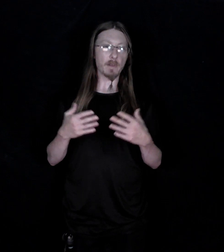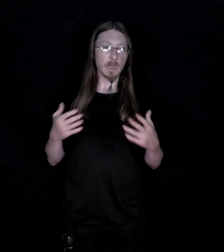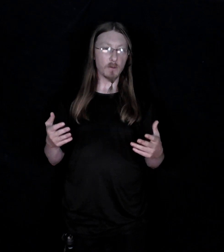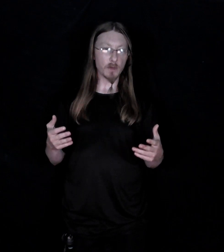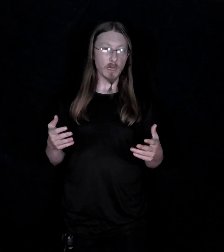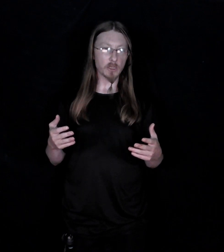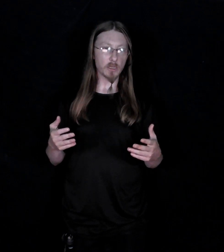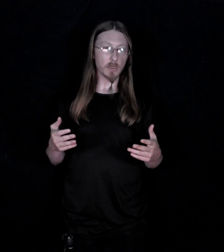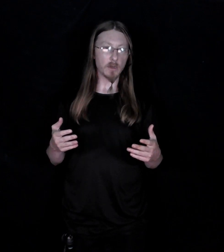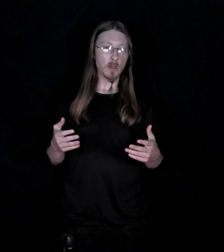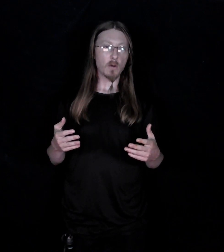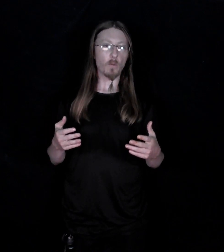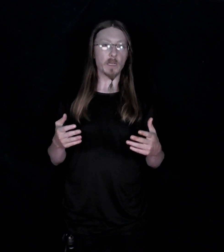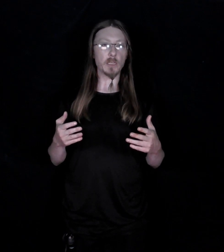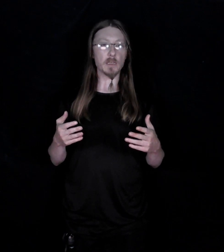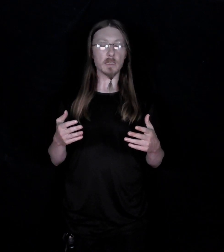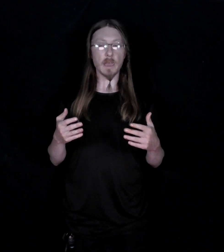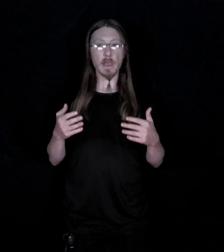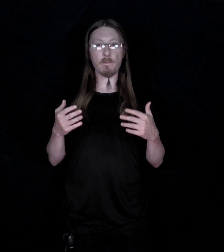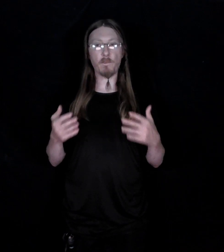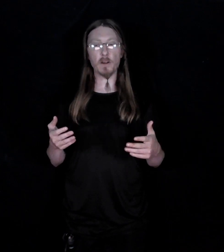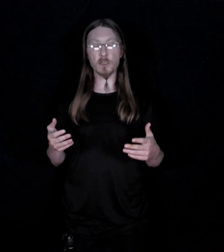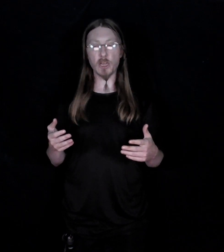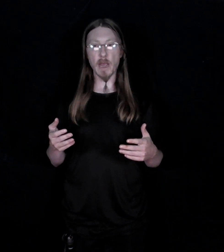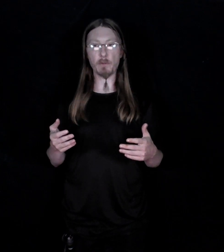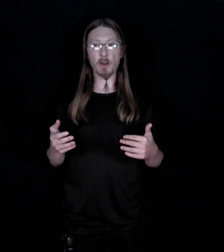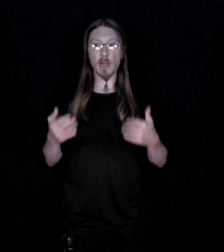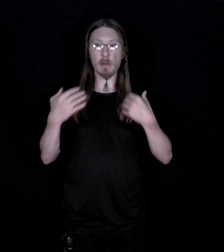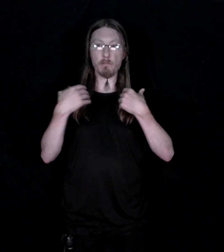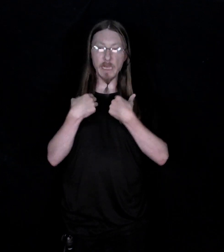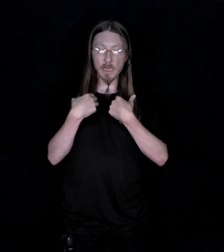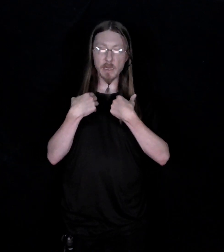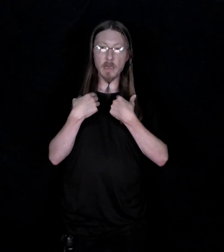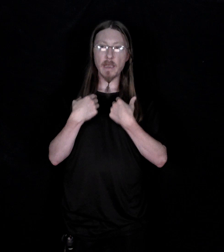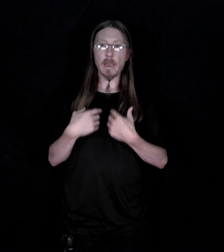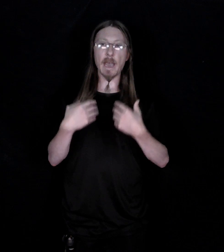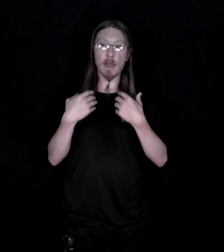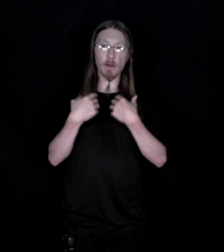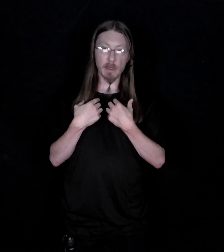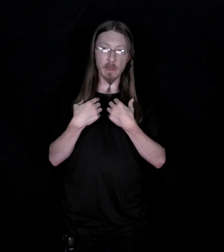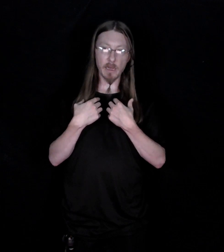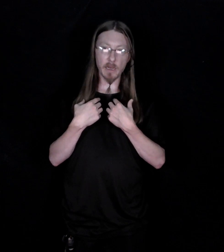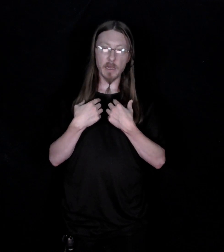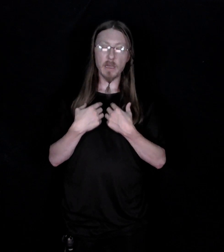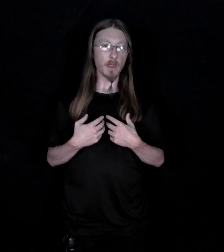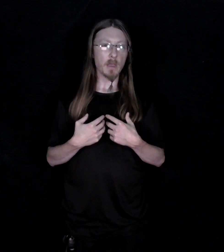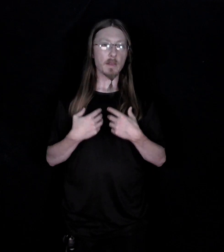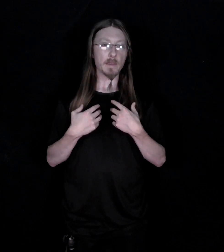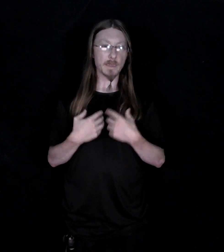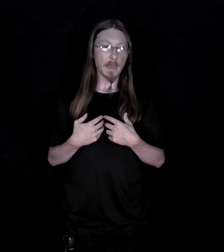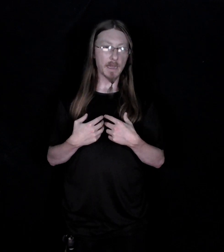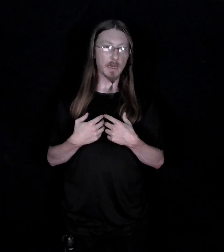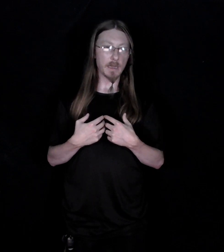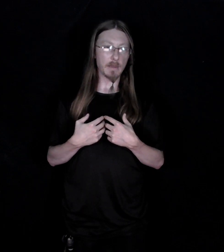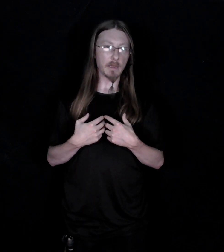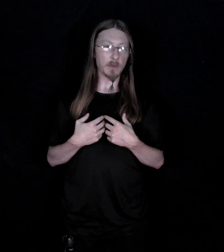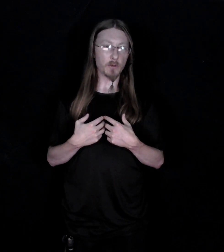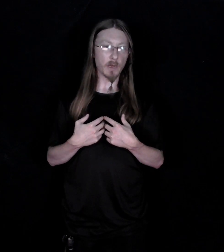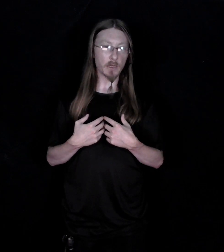an introduction which is a first chapter on me and how I think. The second in the introduction